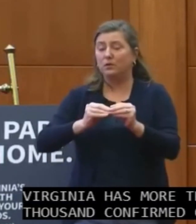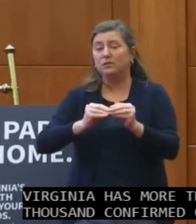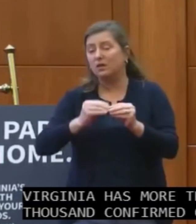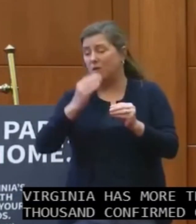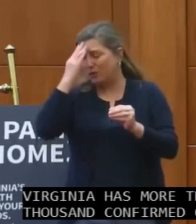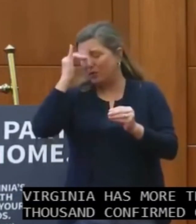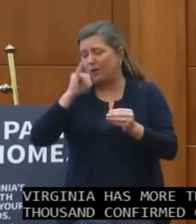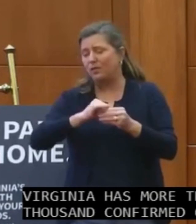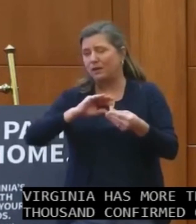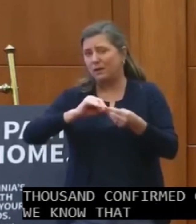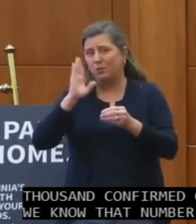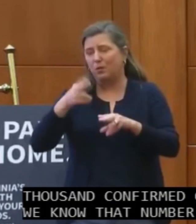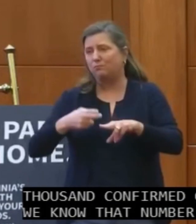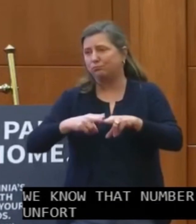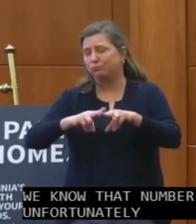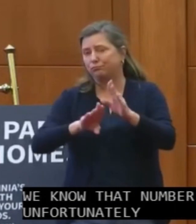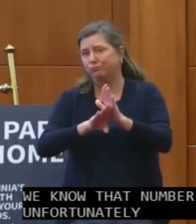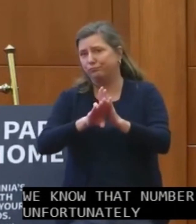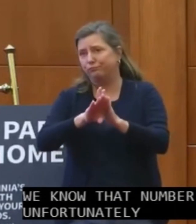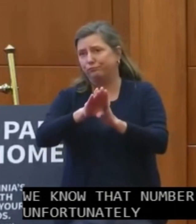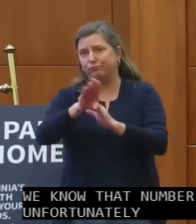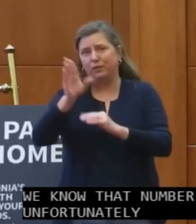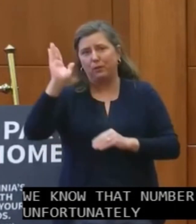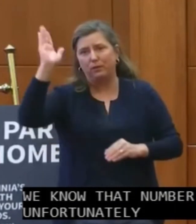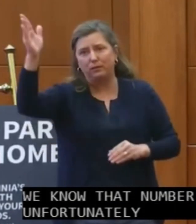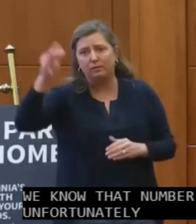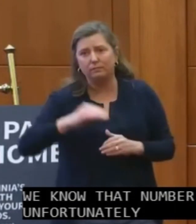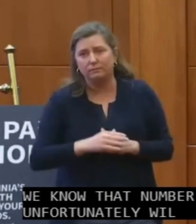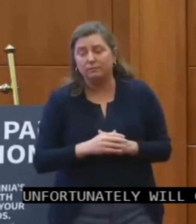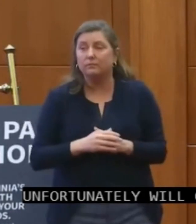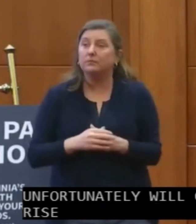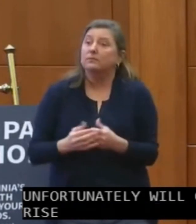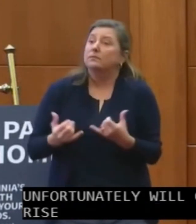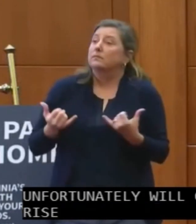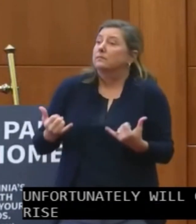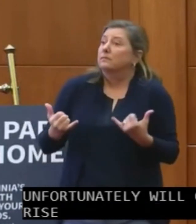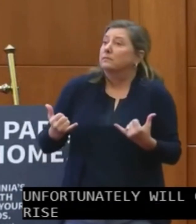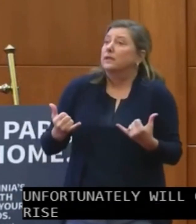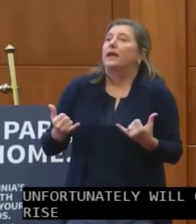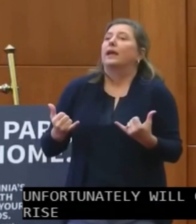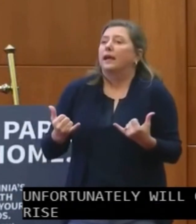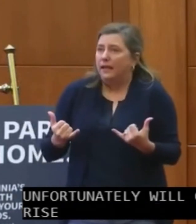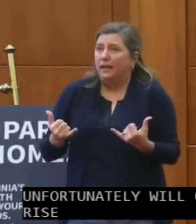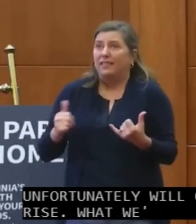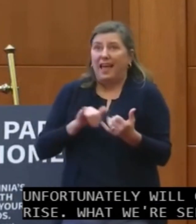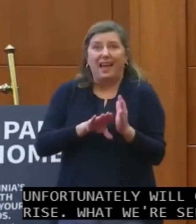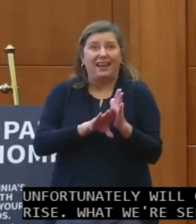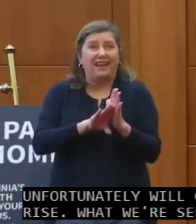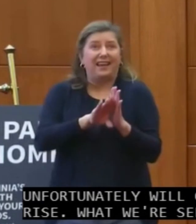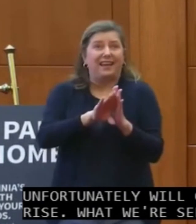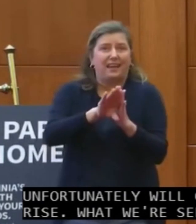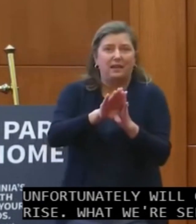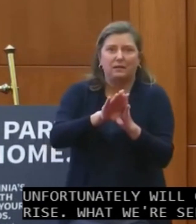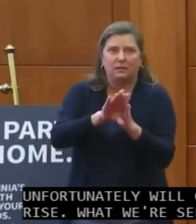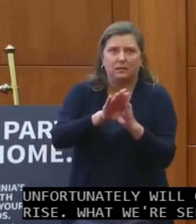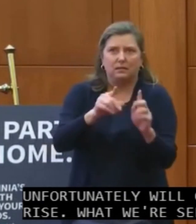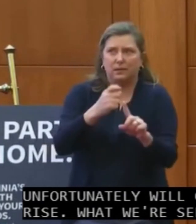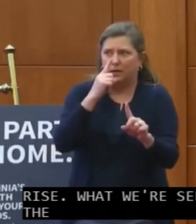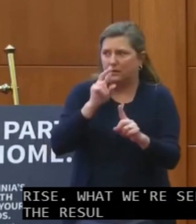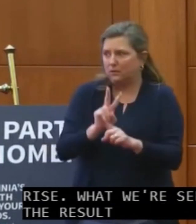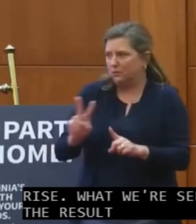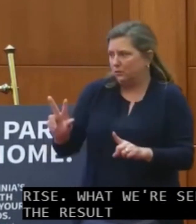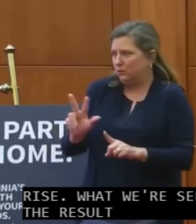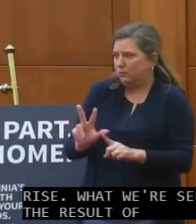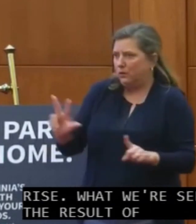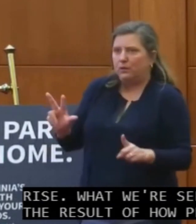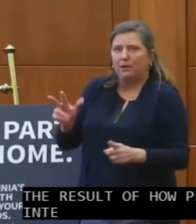will continue to rise. What we're seeing now is the result of how people interacted two or three